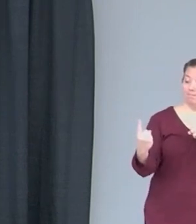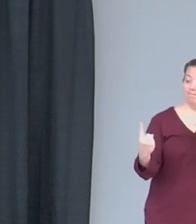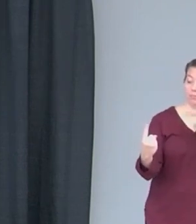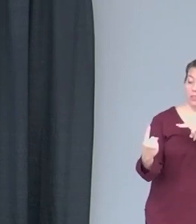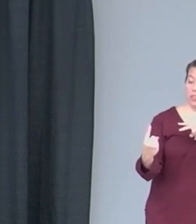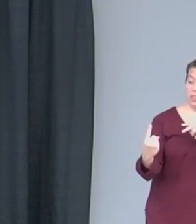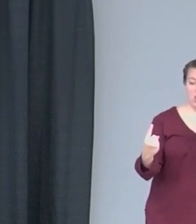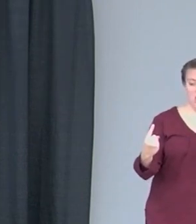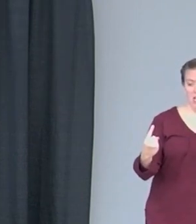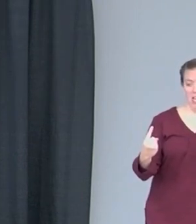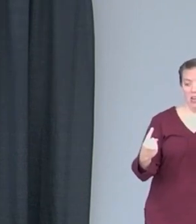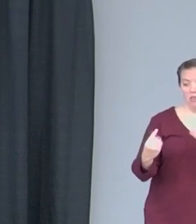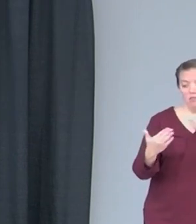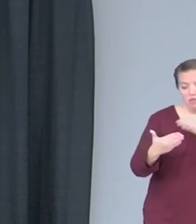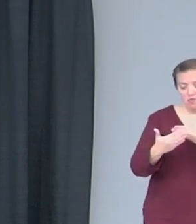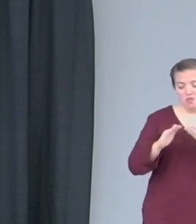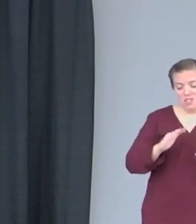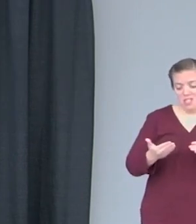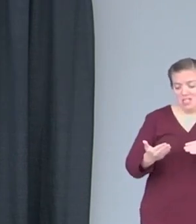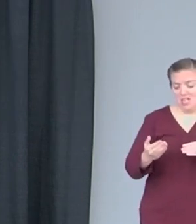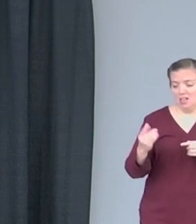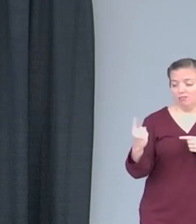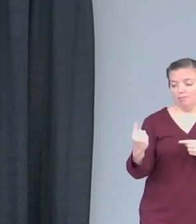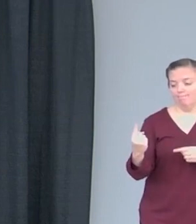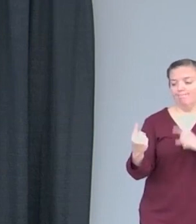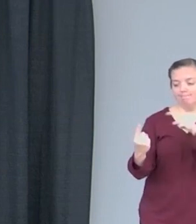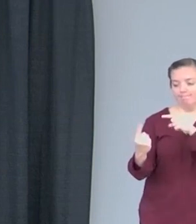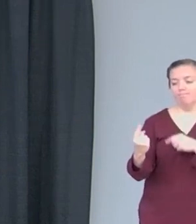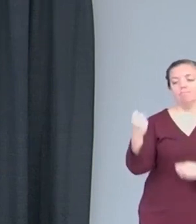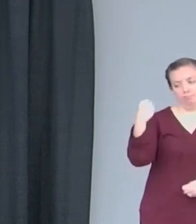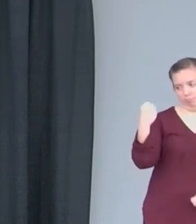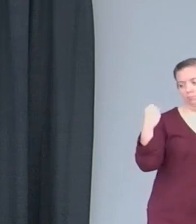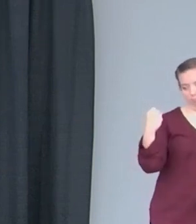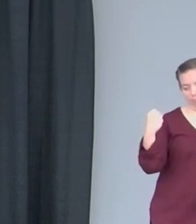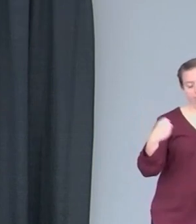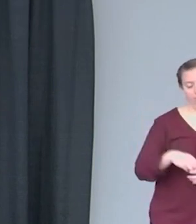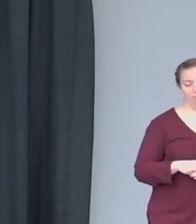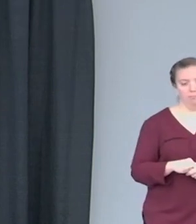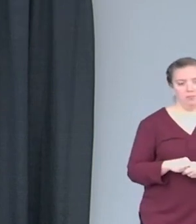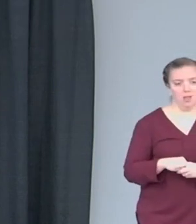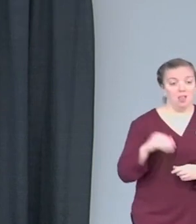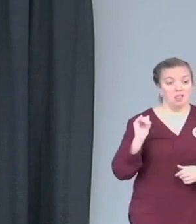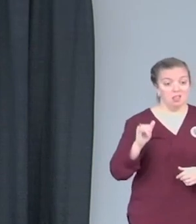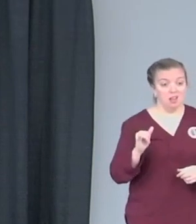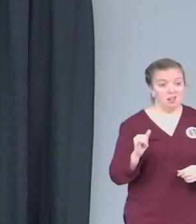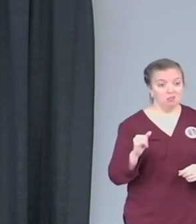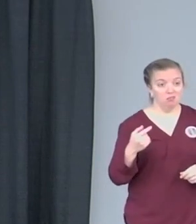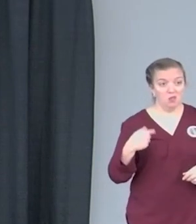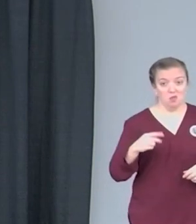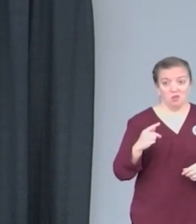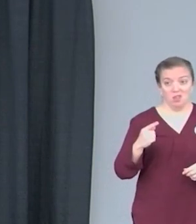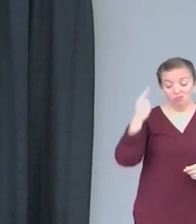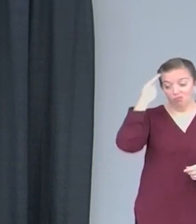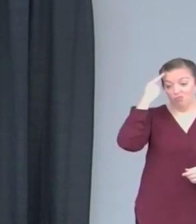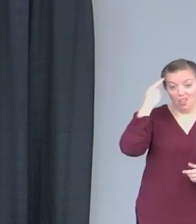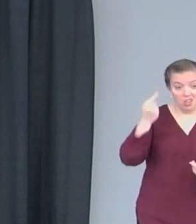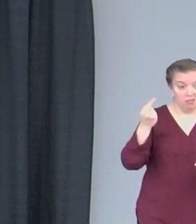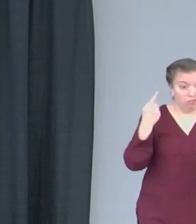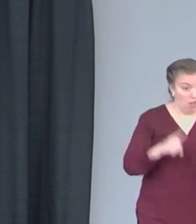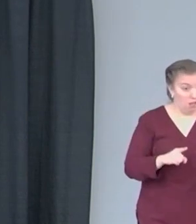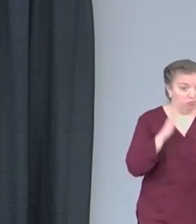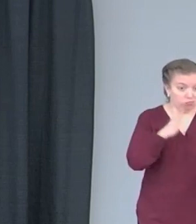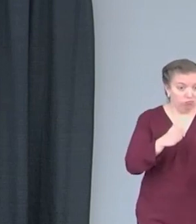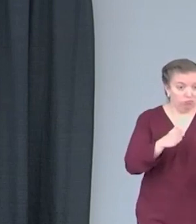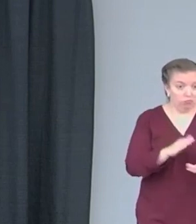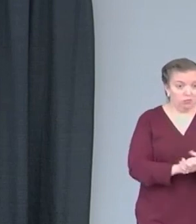you are. Like, there was no hope. There was no hope. That was our reality. Like, why would we have give each other hope when we all probably